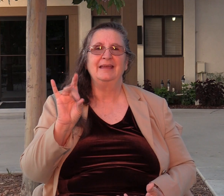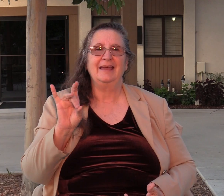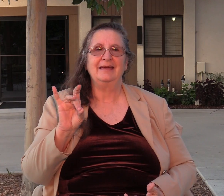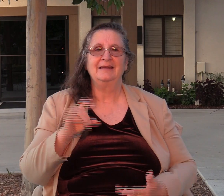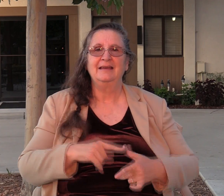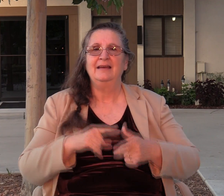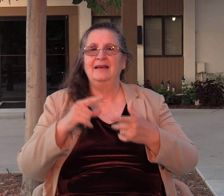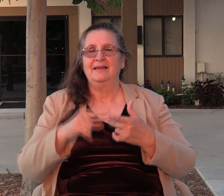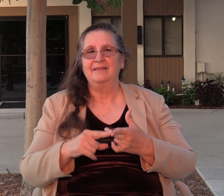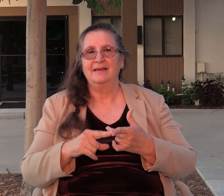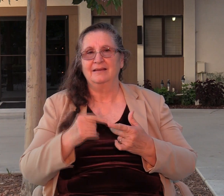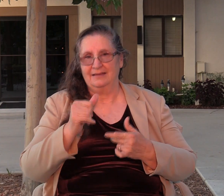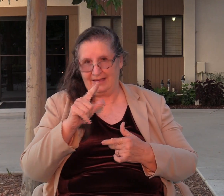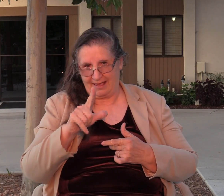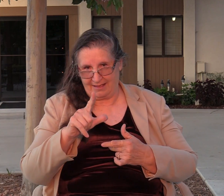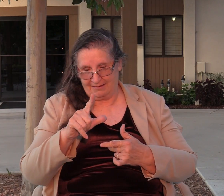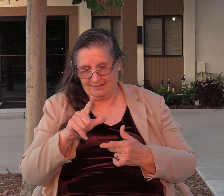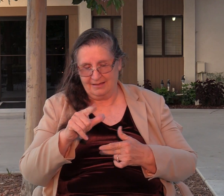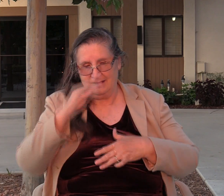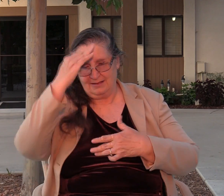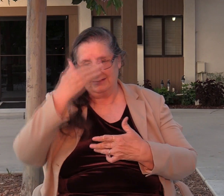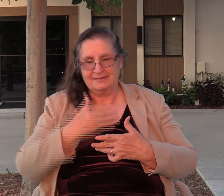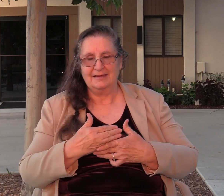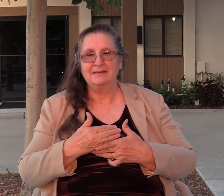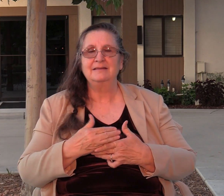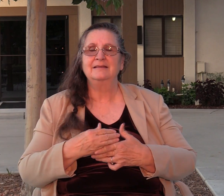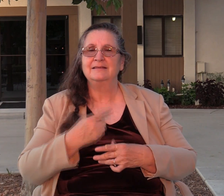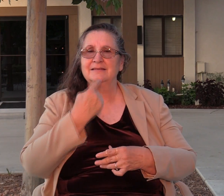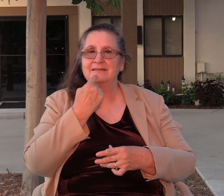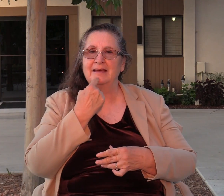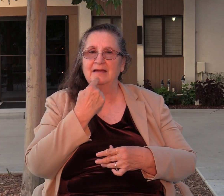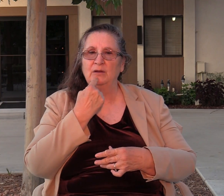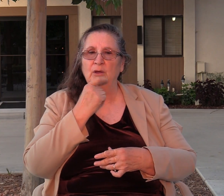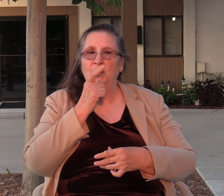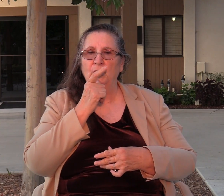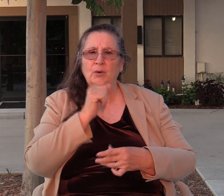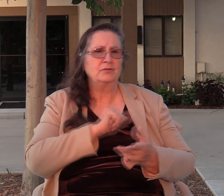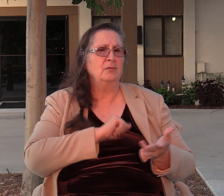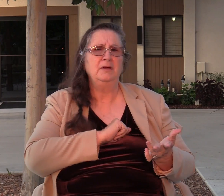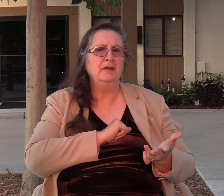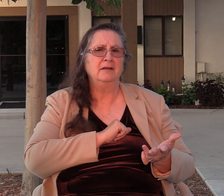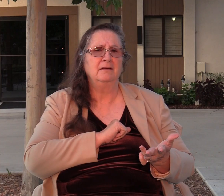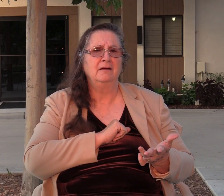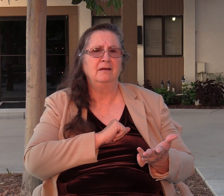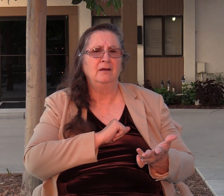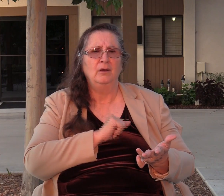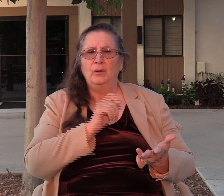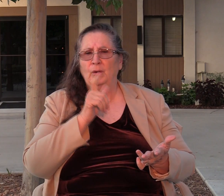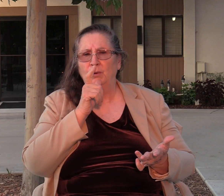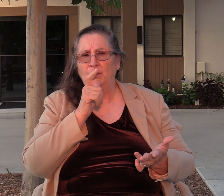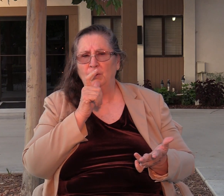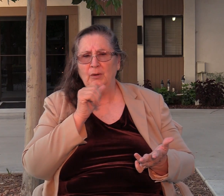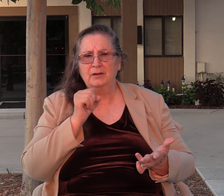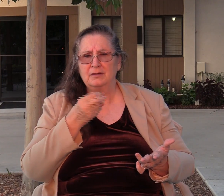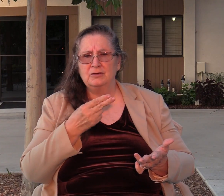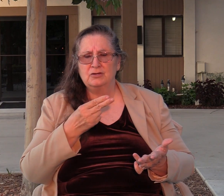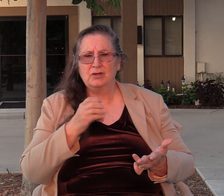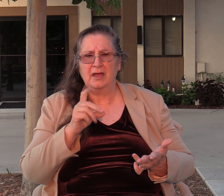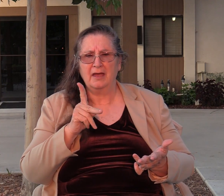Then Gal, the son of Ebed, said, Who is Abimelech anyways and who is Shechem that we should serve him? Is he